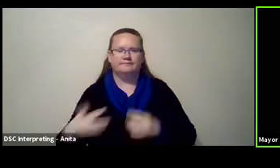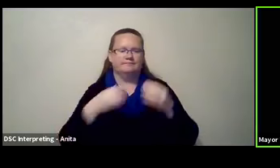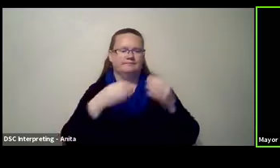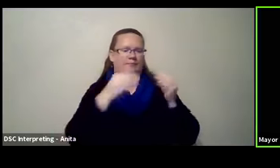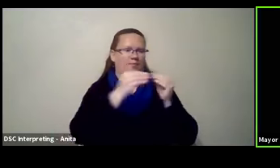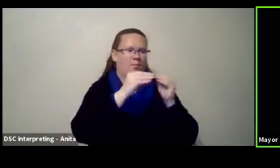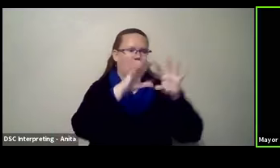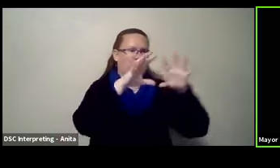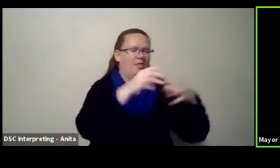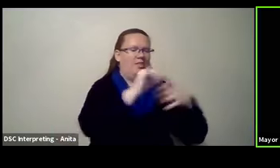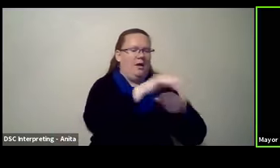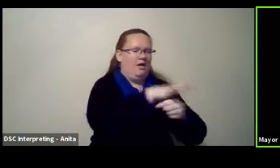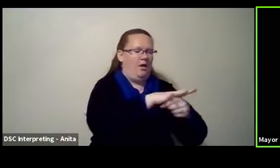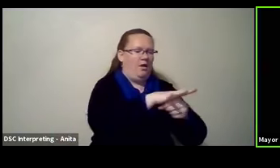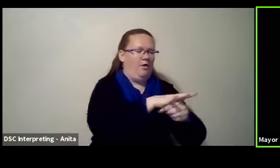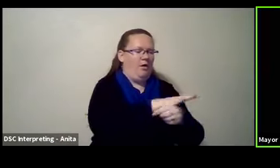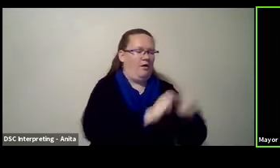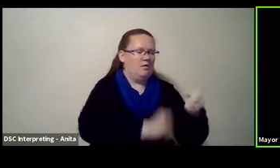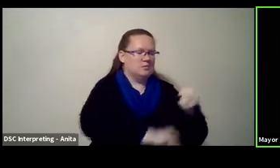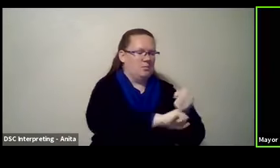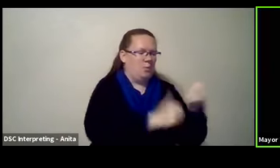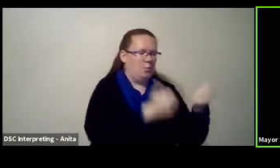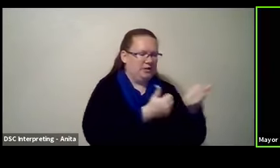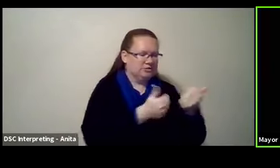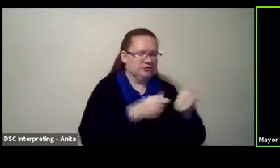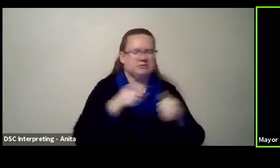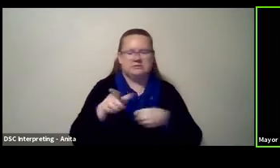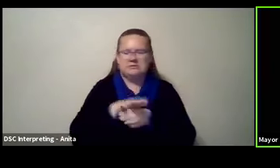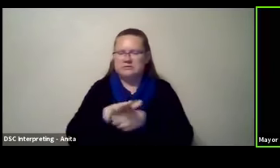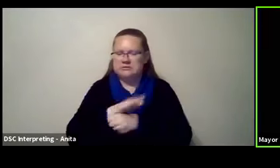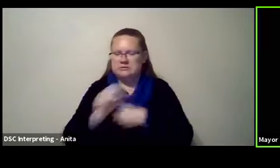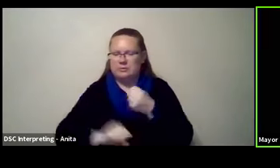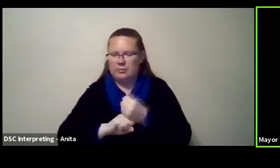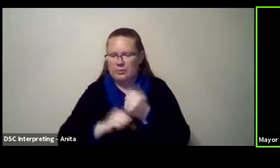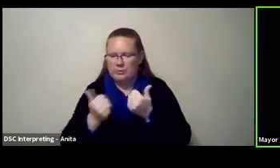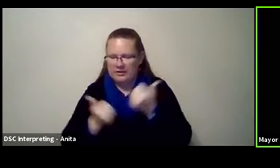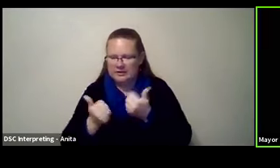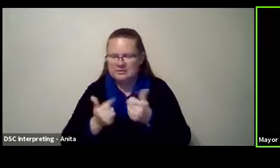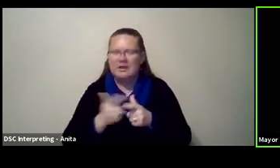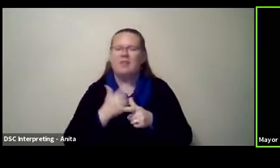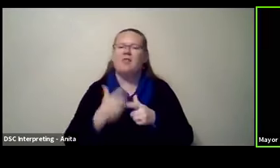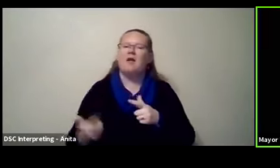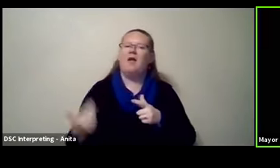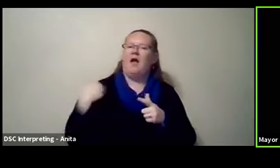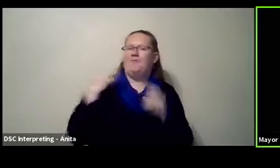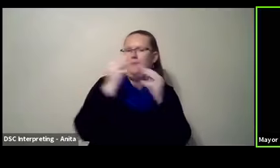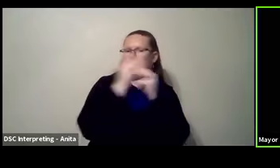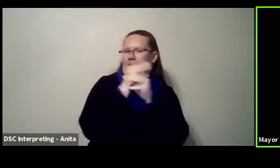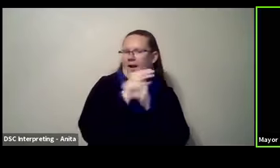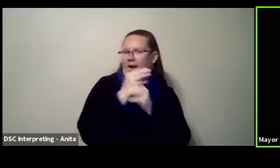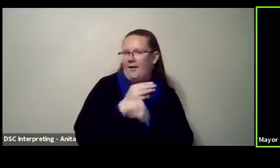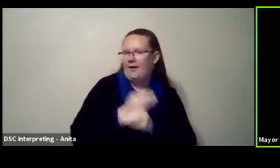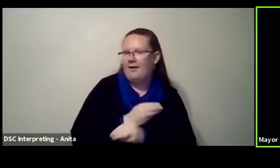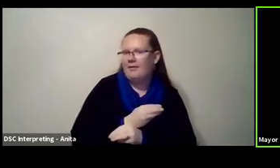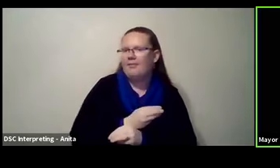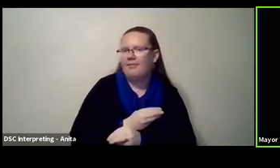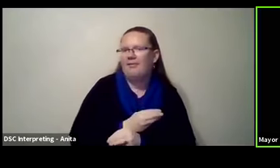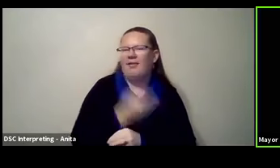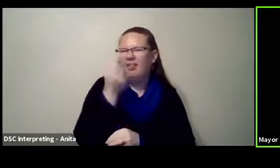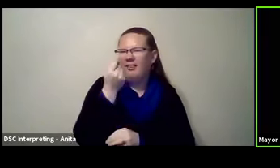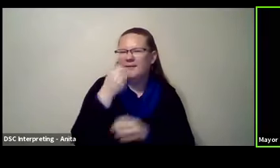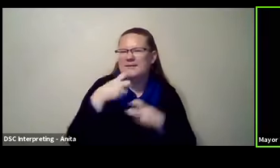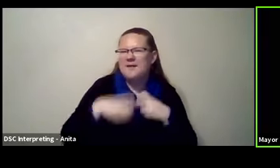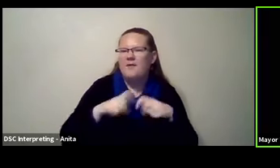you know, which neighborhoods voted which way, then although it is a bit of a math project, you can sort of layer that